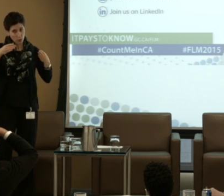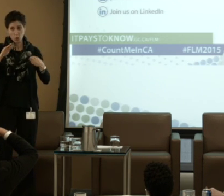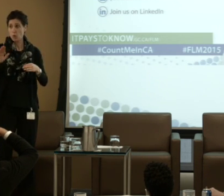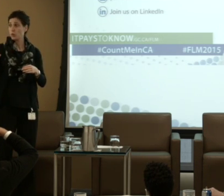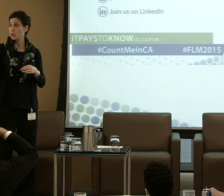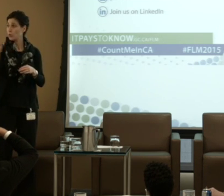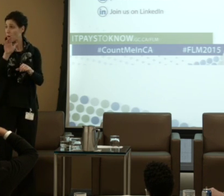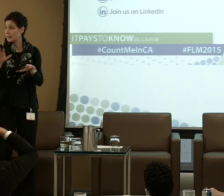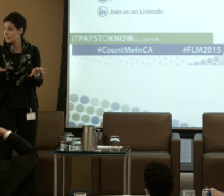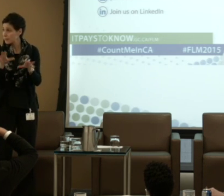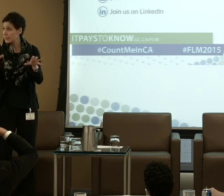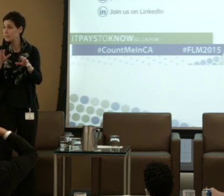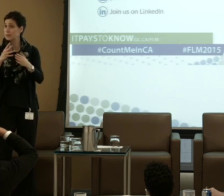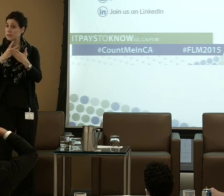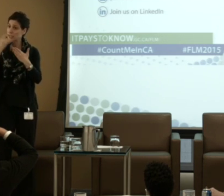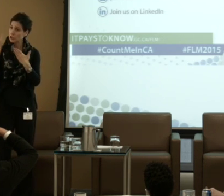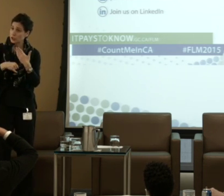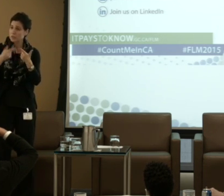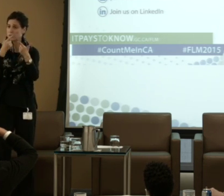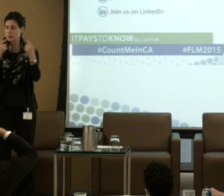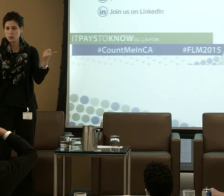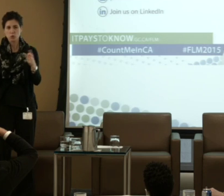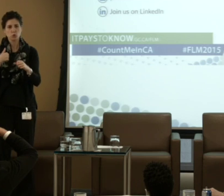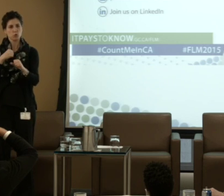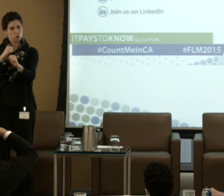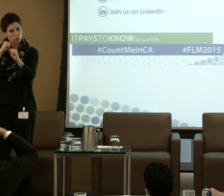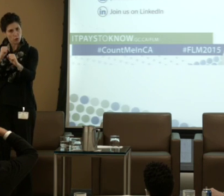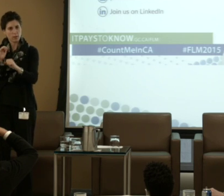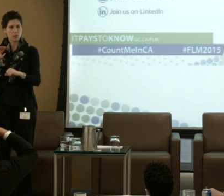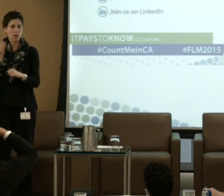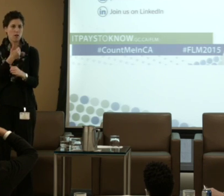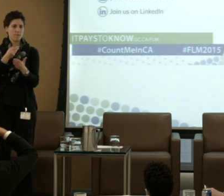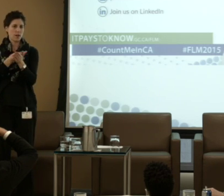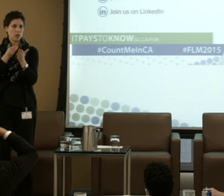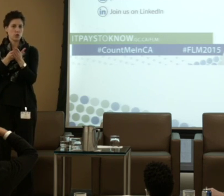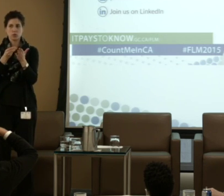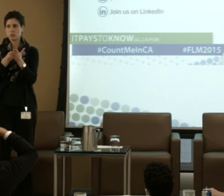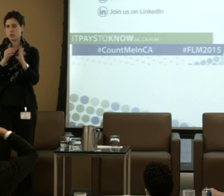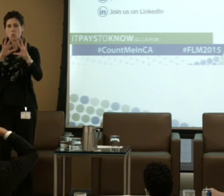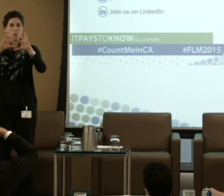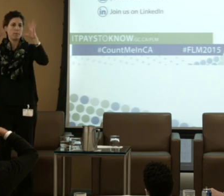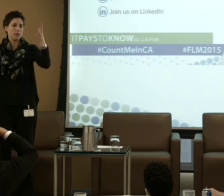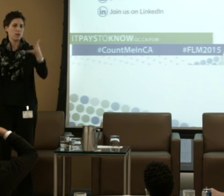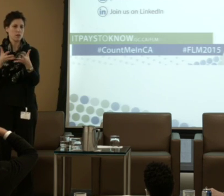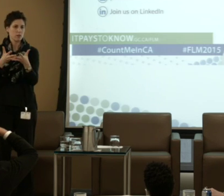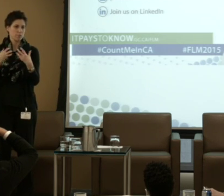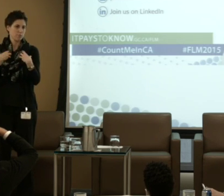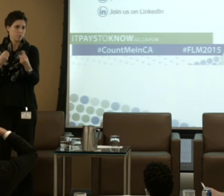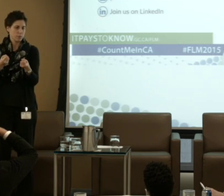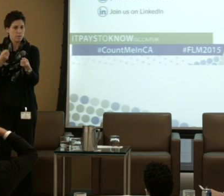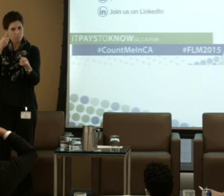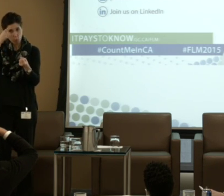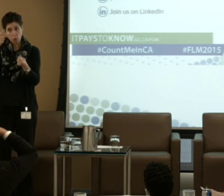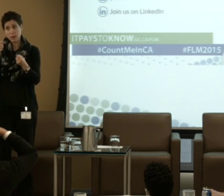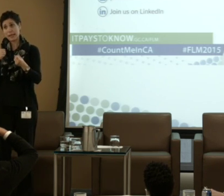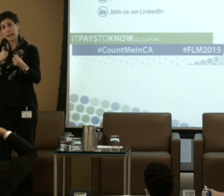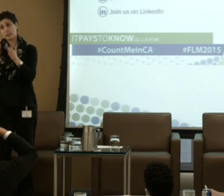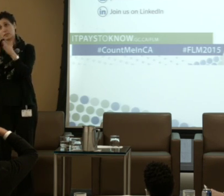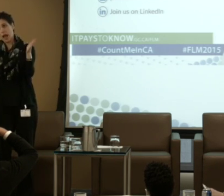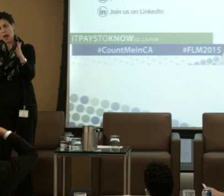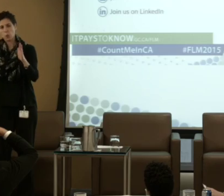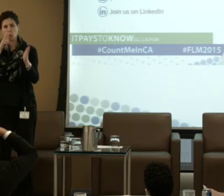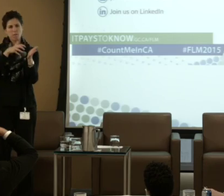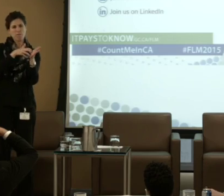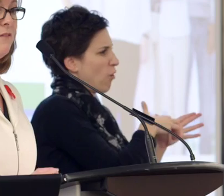initiatives that you're undertaking to strengthen the financial well-being of Canadians, and particularly those in our vulnerable populations.